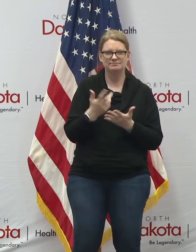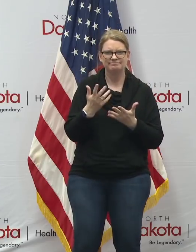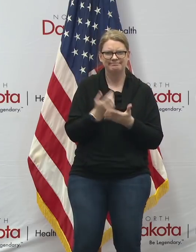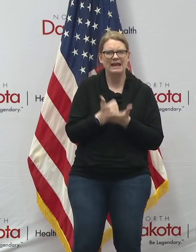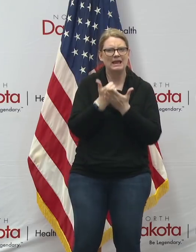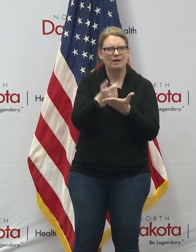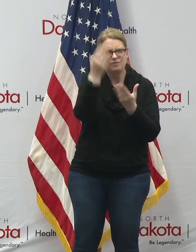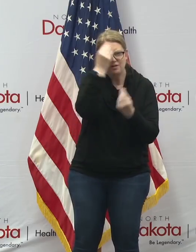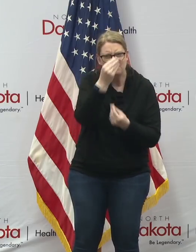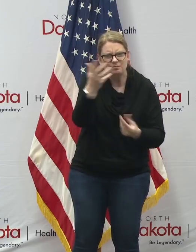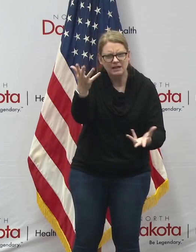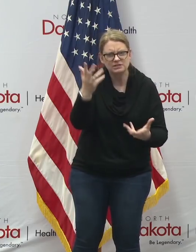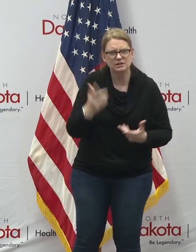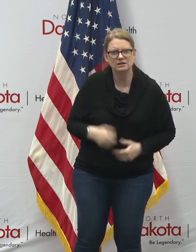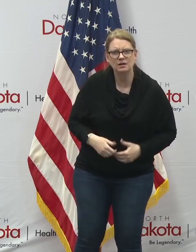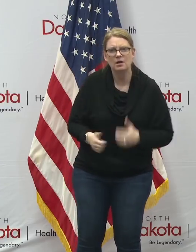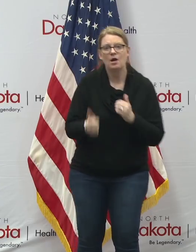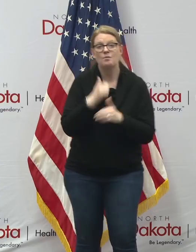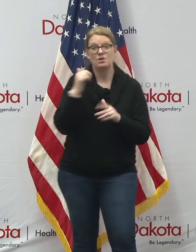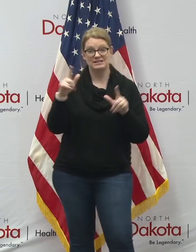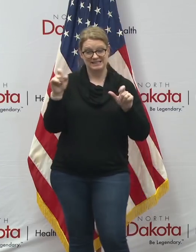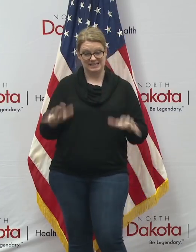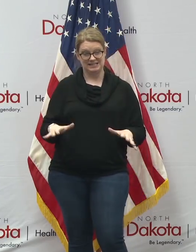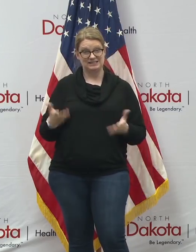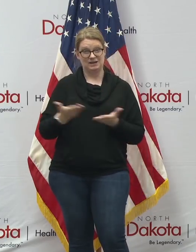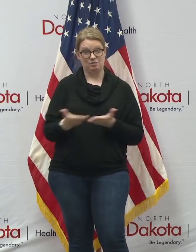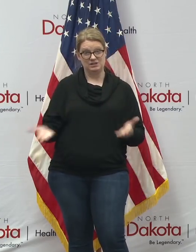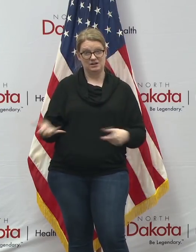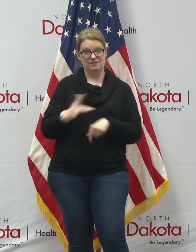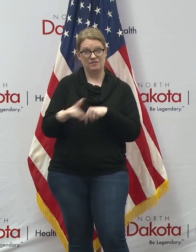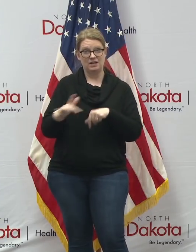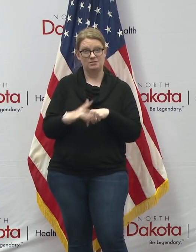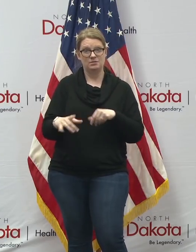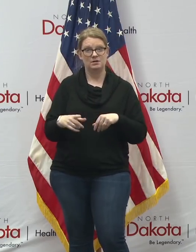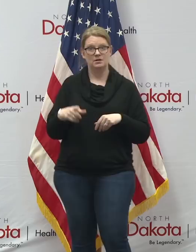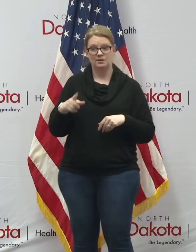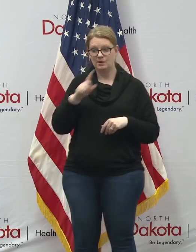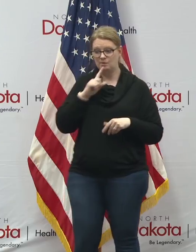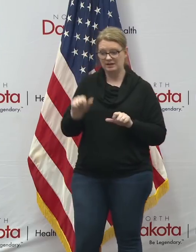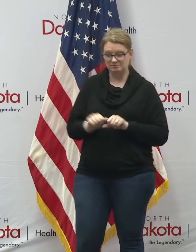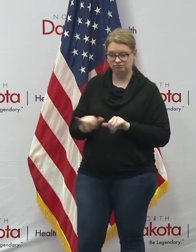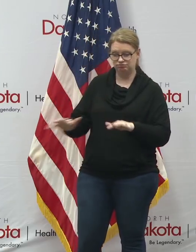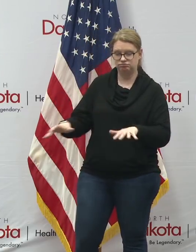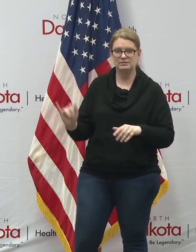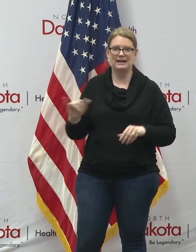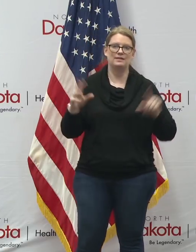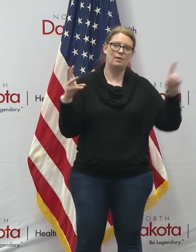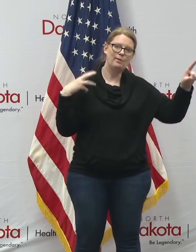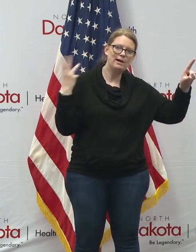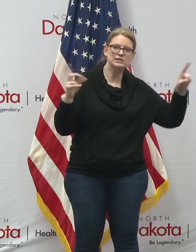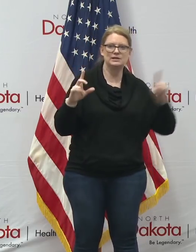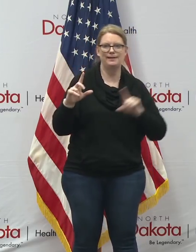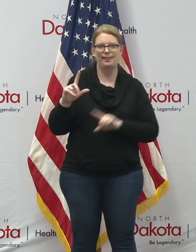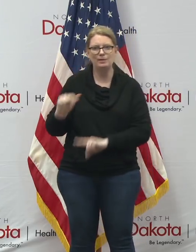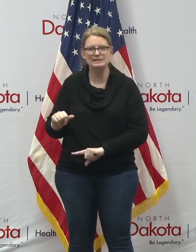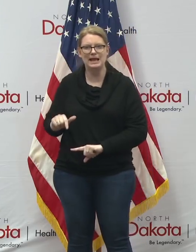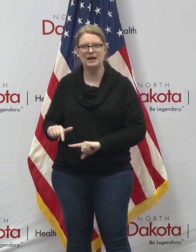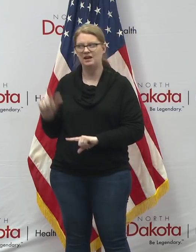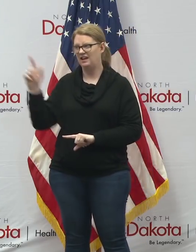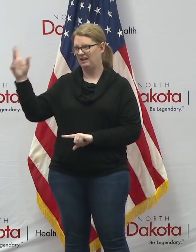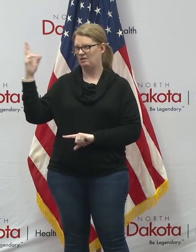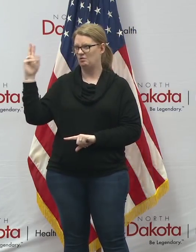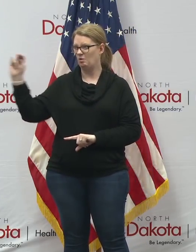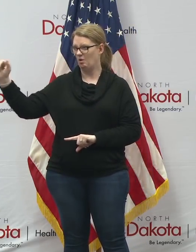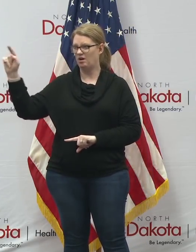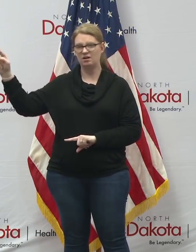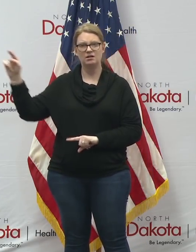of the testing resources are going towards the places where we're in full on outbreak like the washington's and the louisianas and the new york